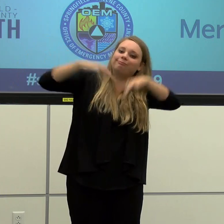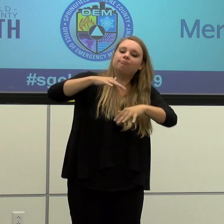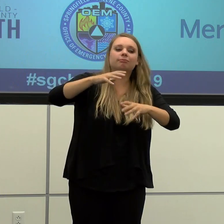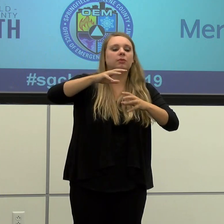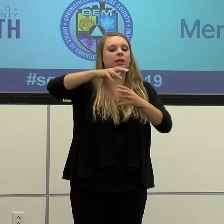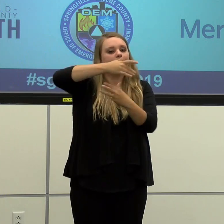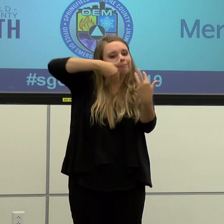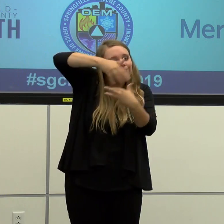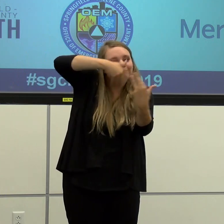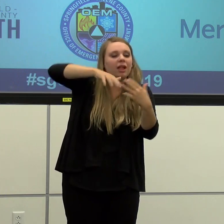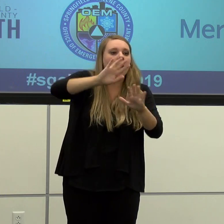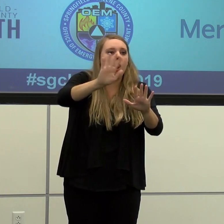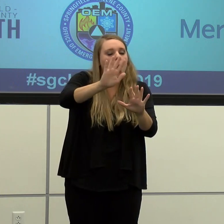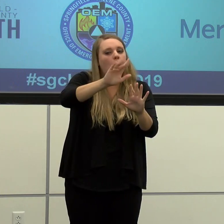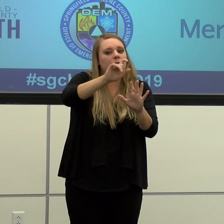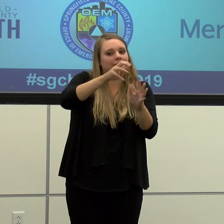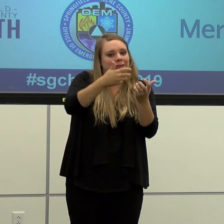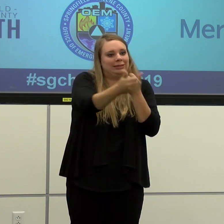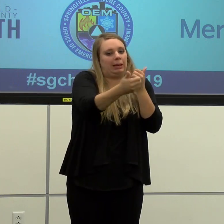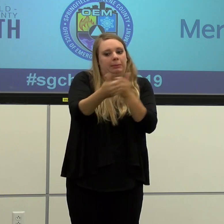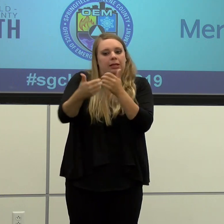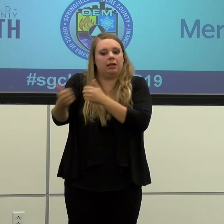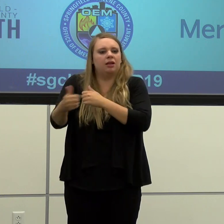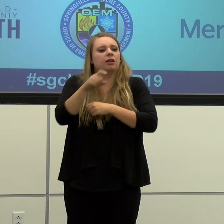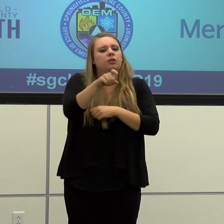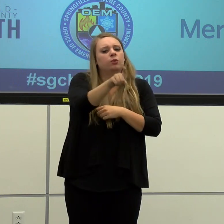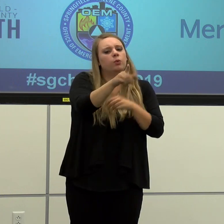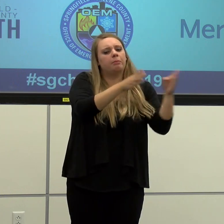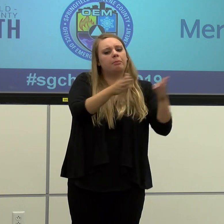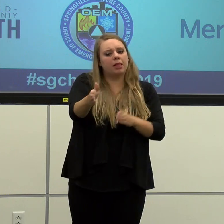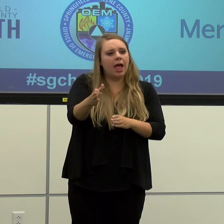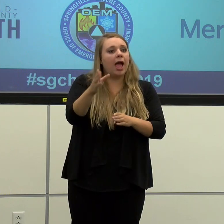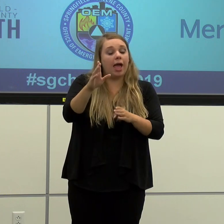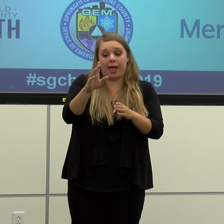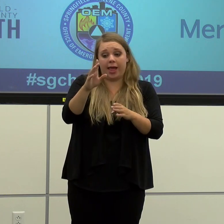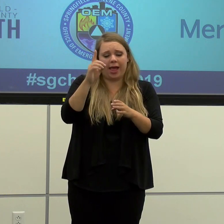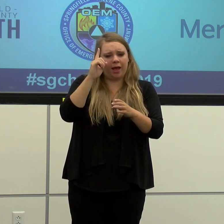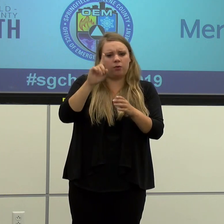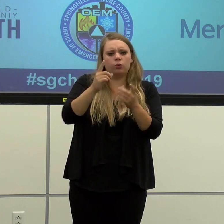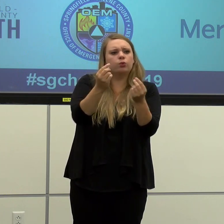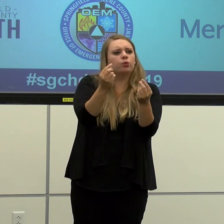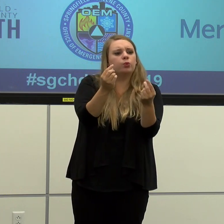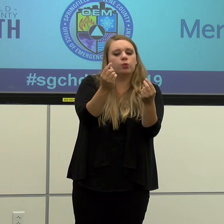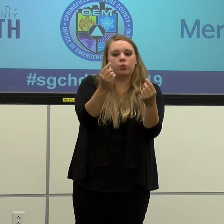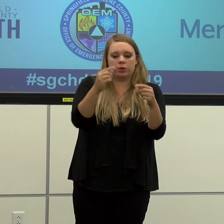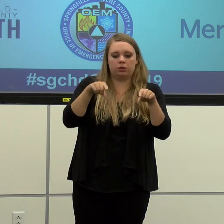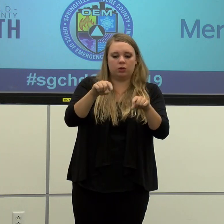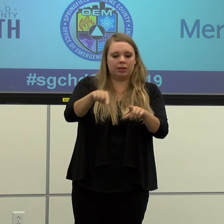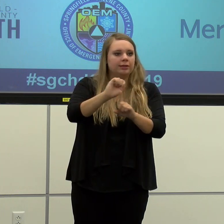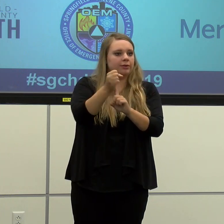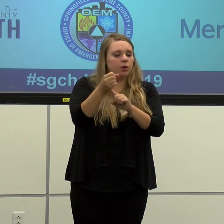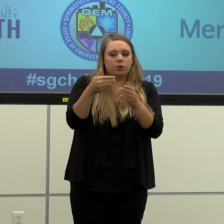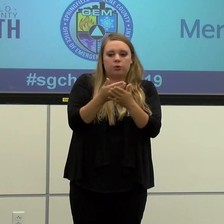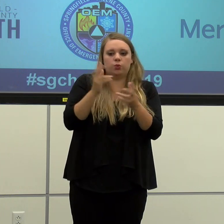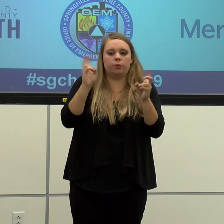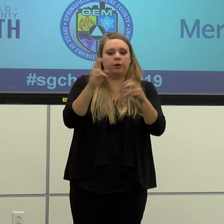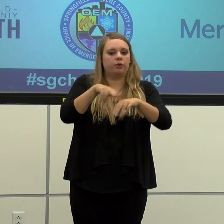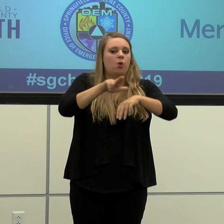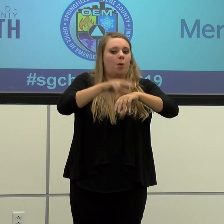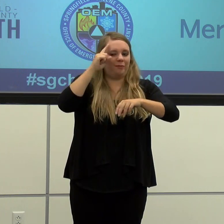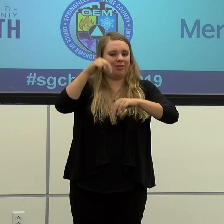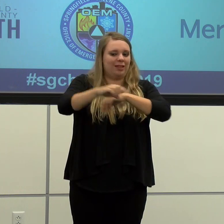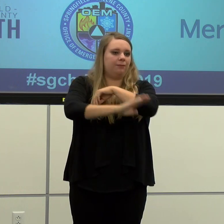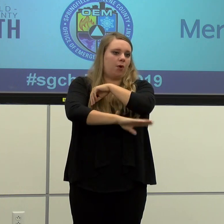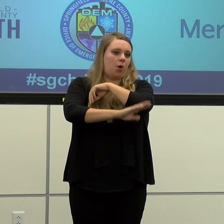together. We need you to have a plan for how you're going to navigate this new normal this coming fall.